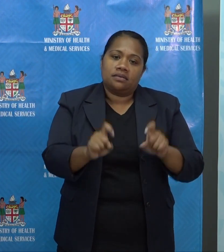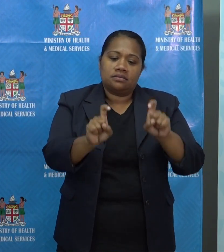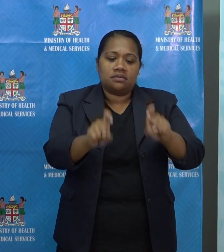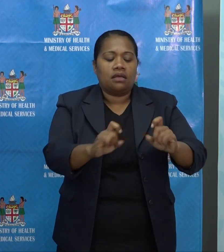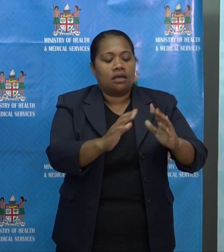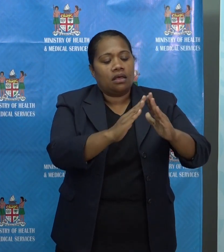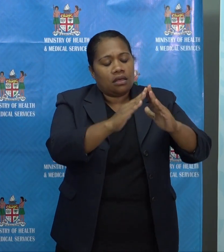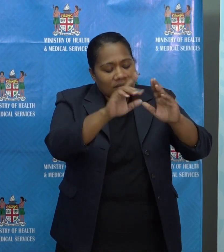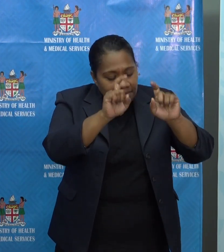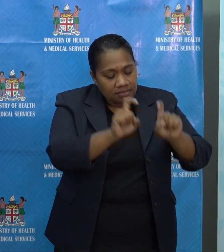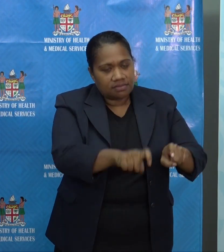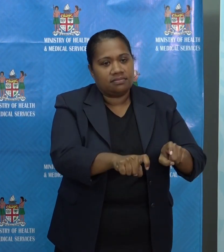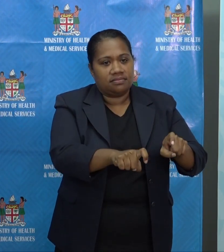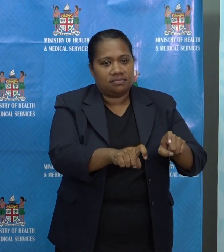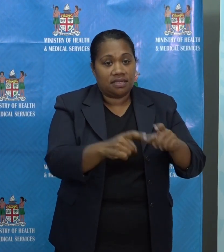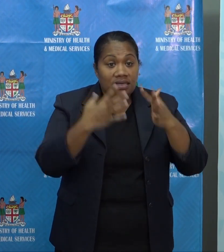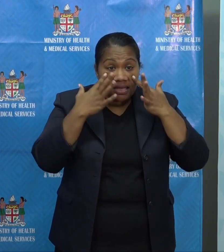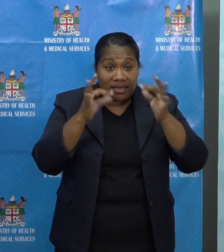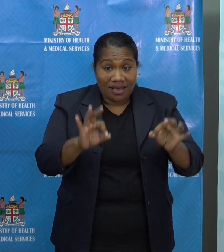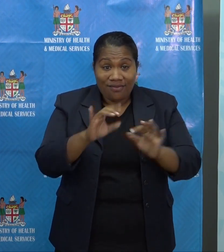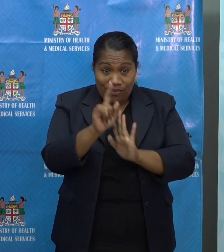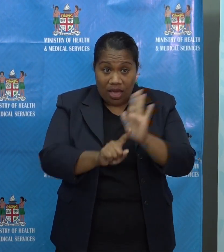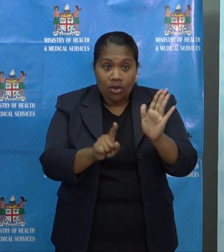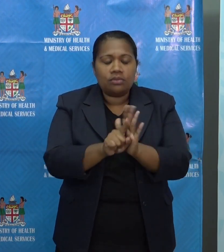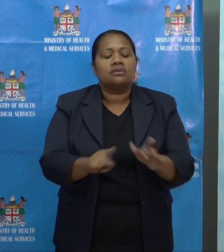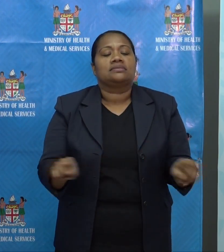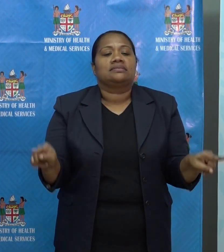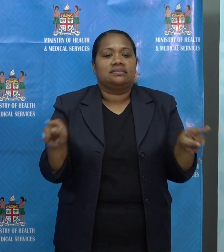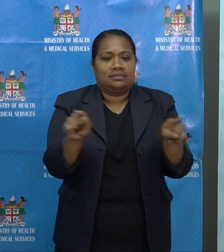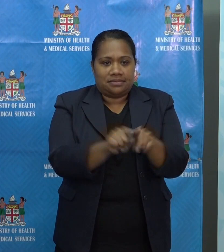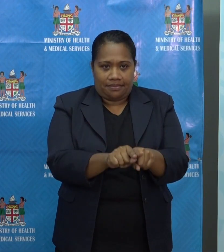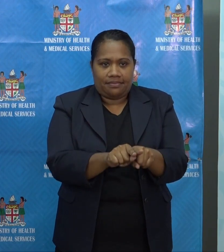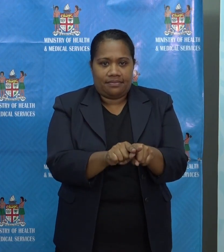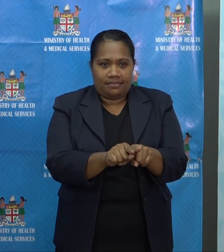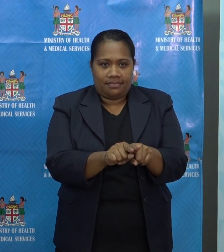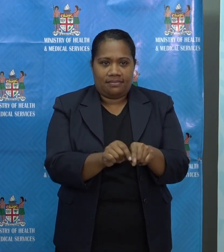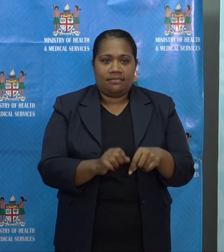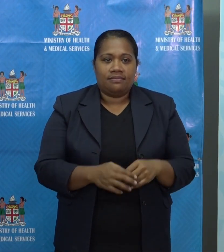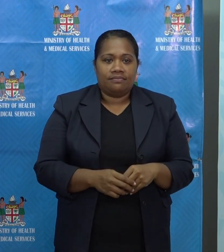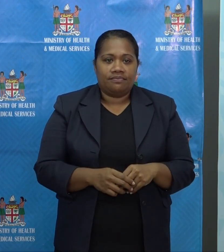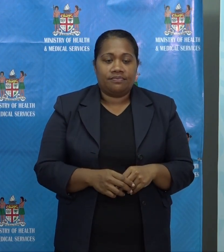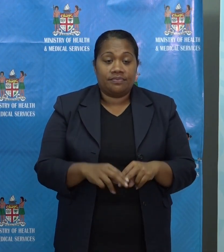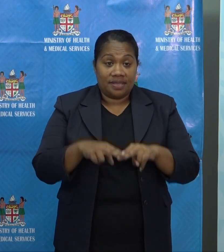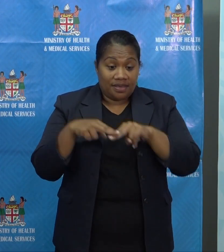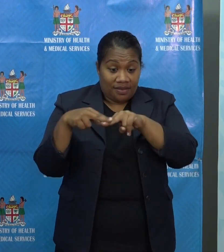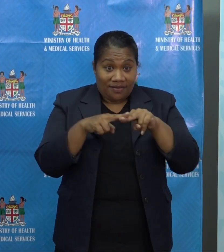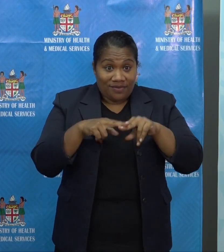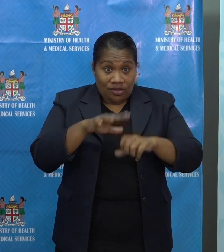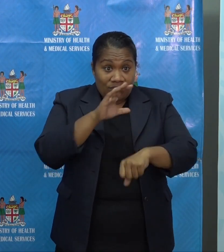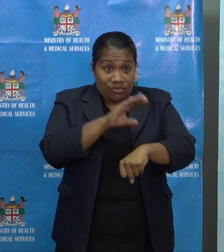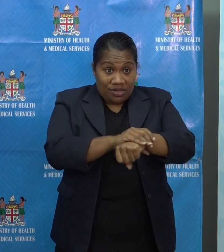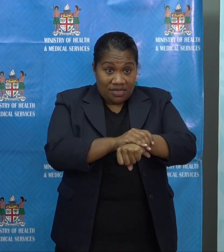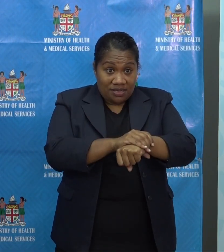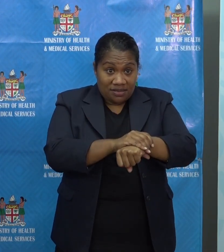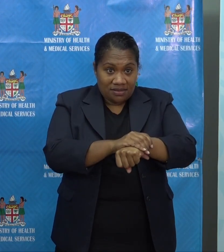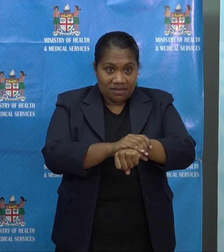Coffee hours will remain the same. However, the Fiji police force will be enforcing restricted movements